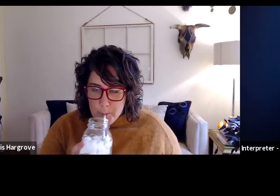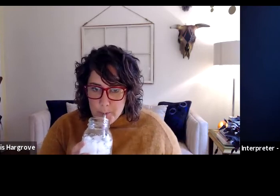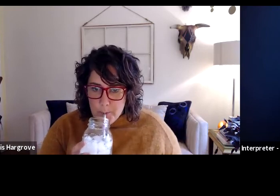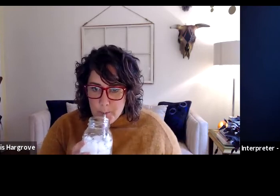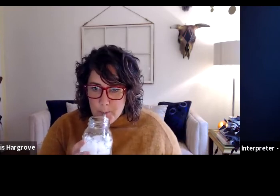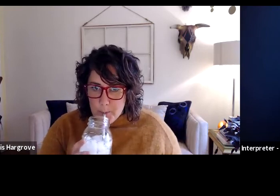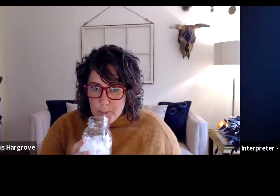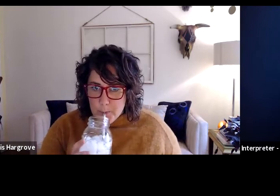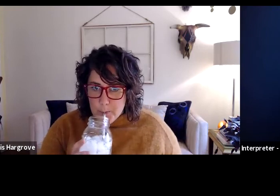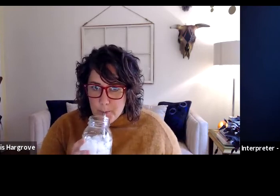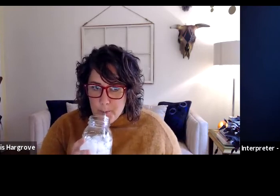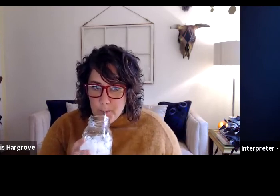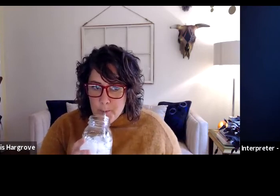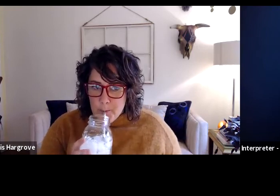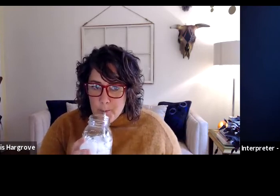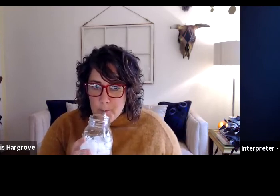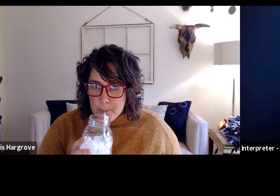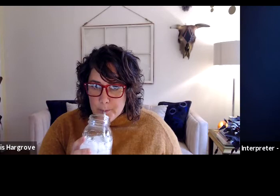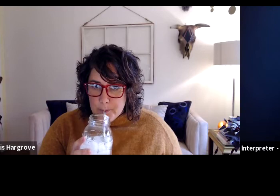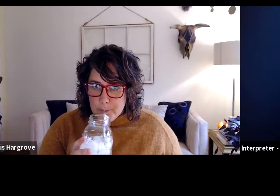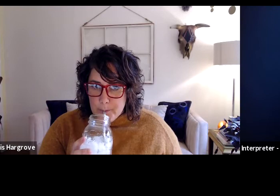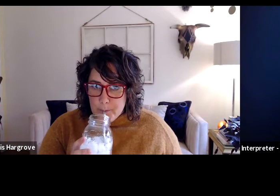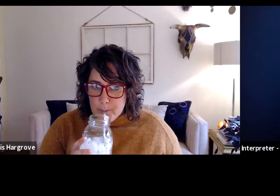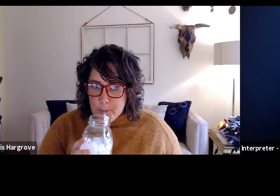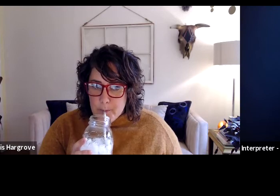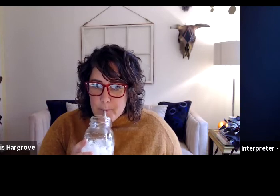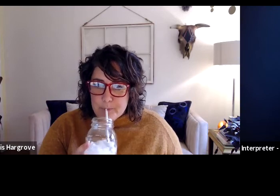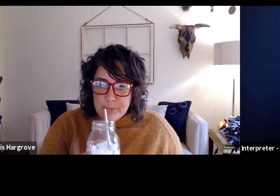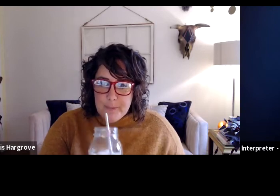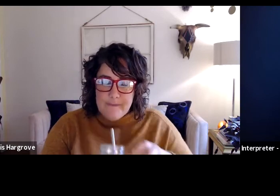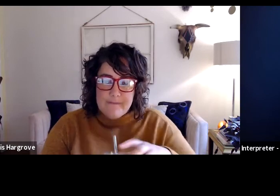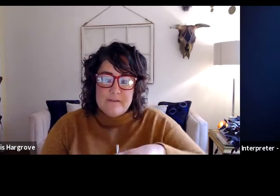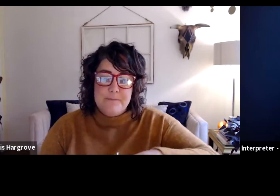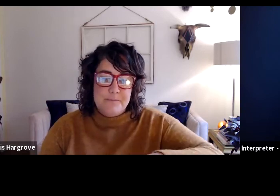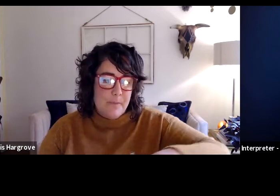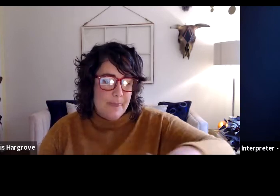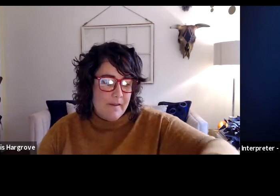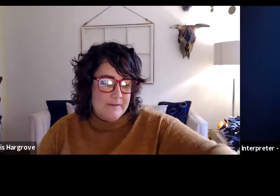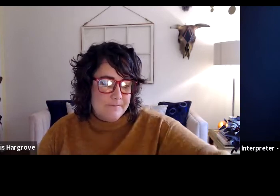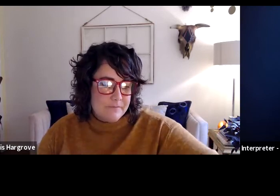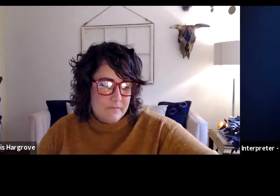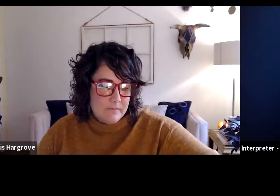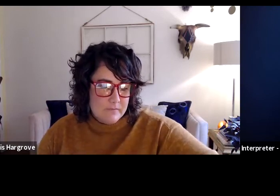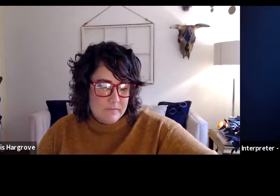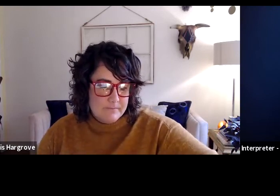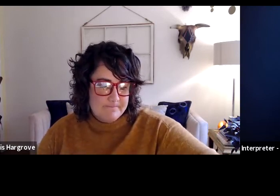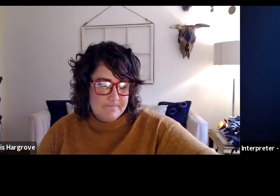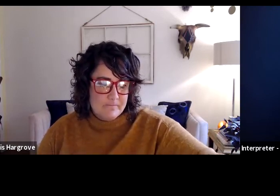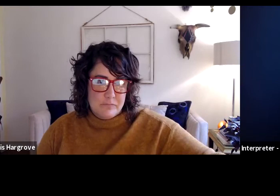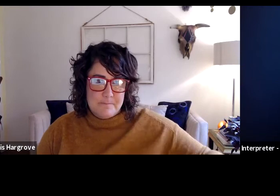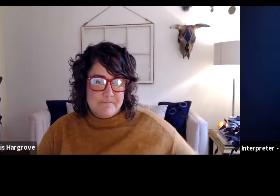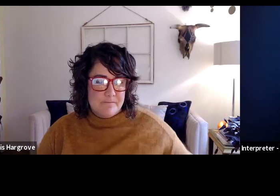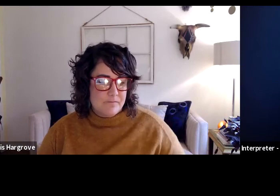And the online format was ideal. It's nice that you don't have to worry about being sick or